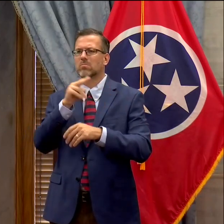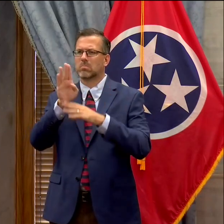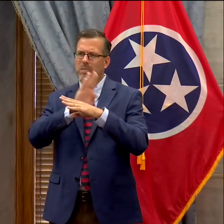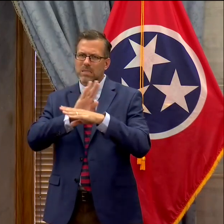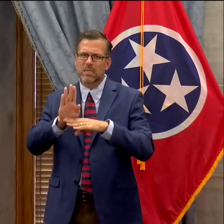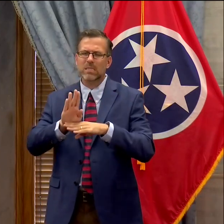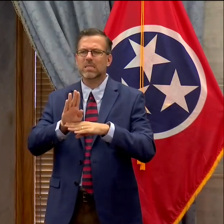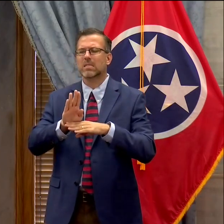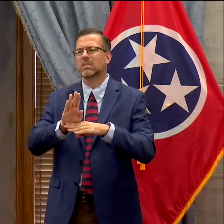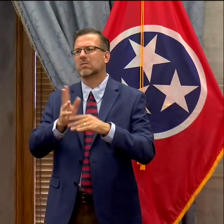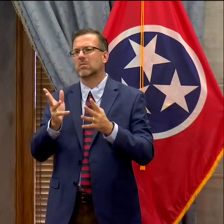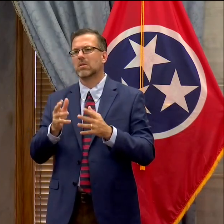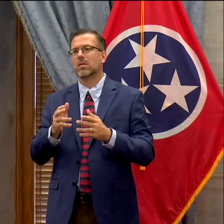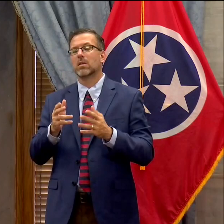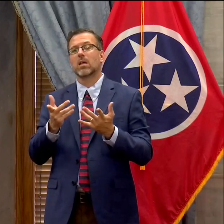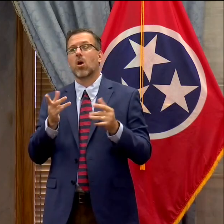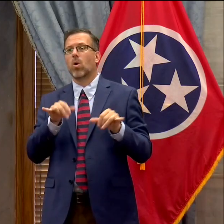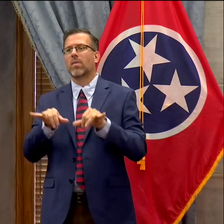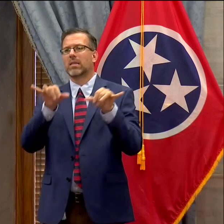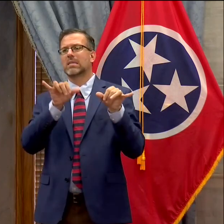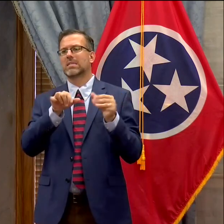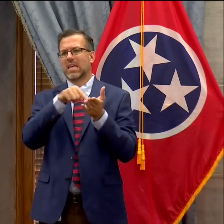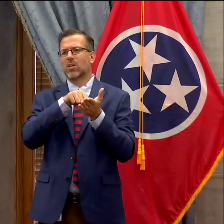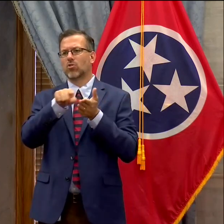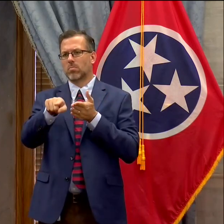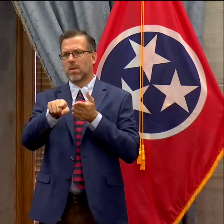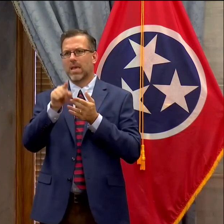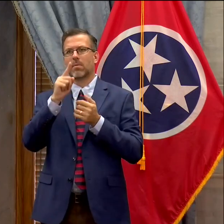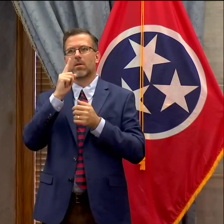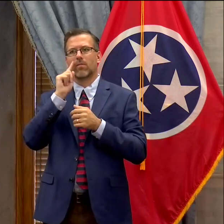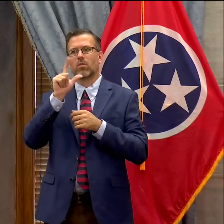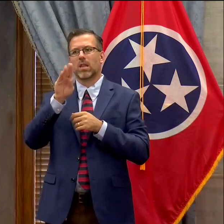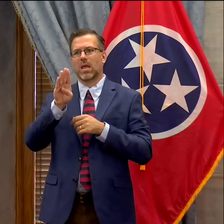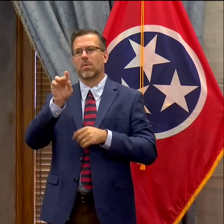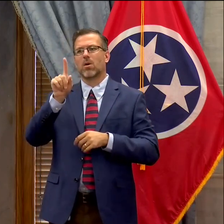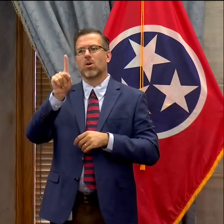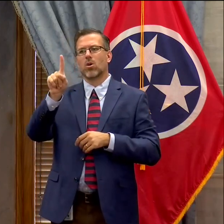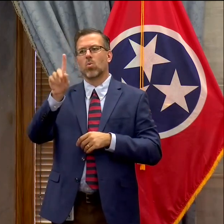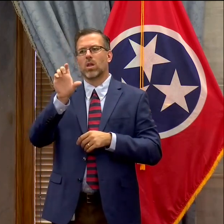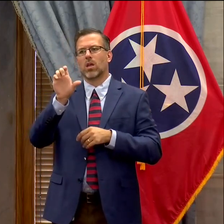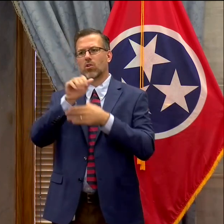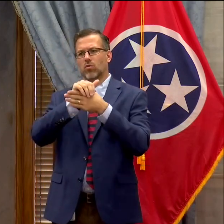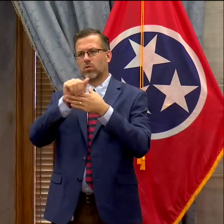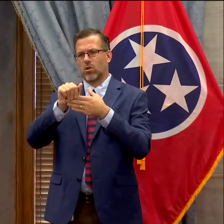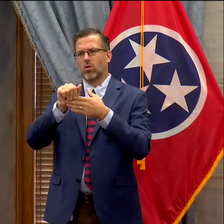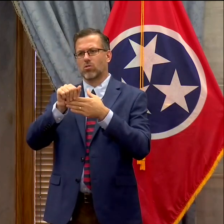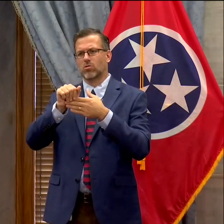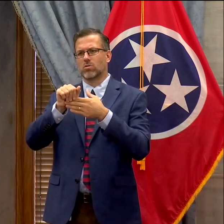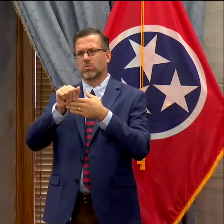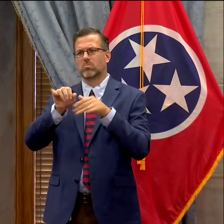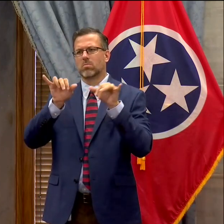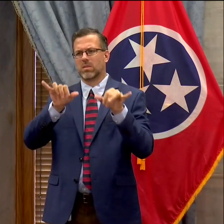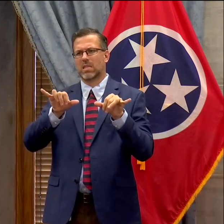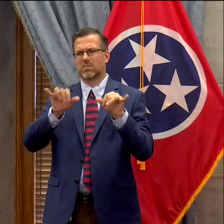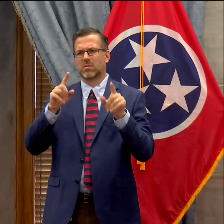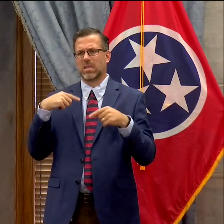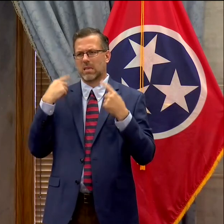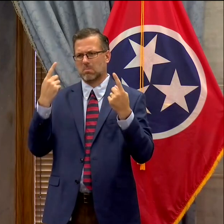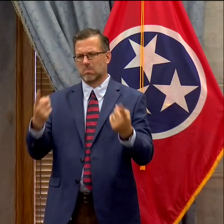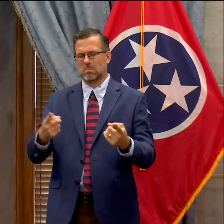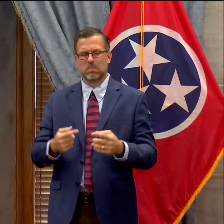So the standard payment uh for any lab at least from the state is a hundred dollars and that's been the same ever since the beginning.